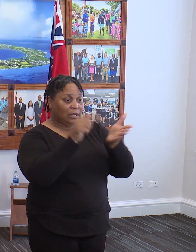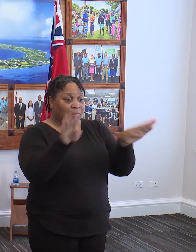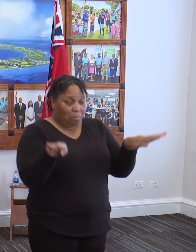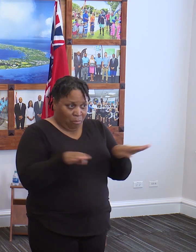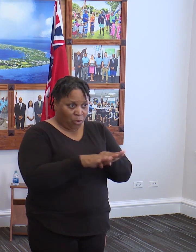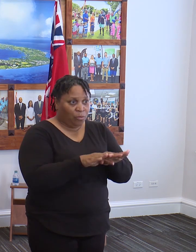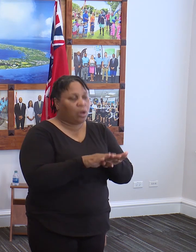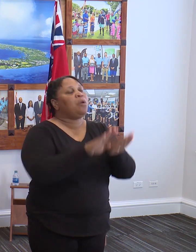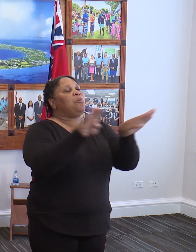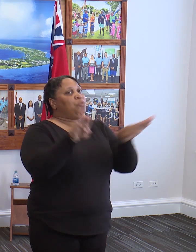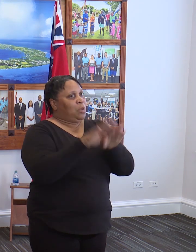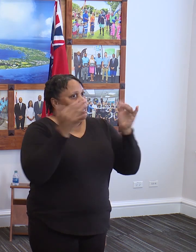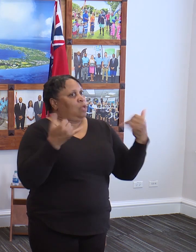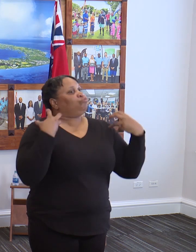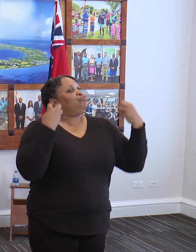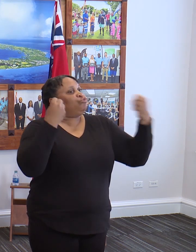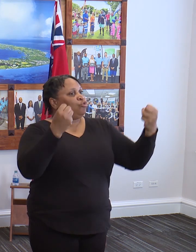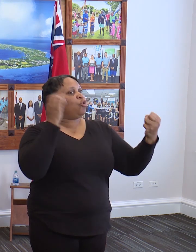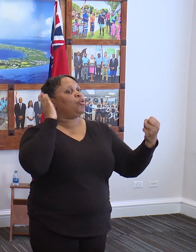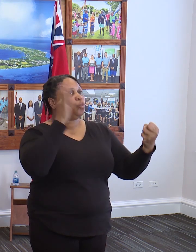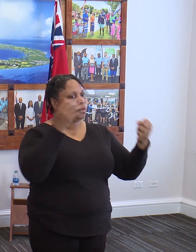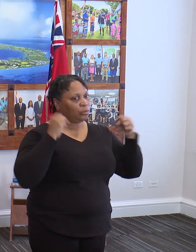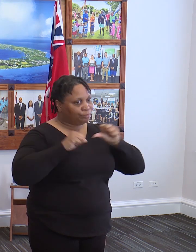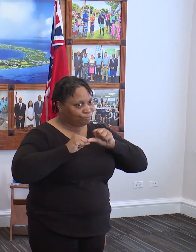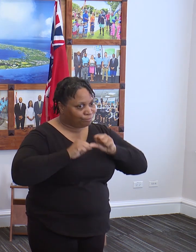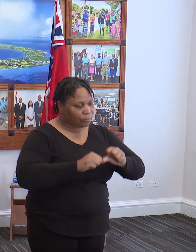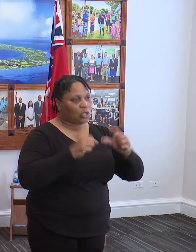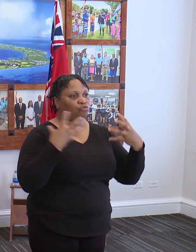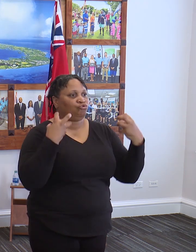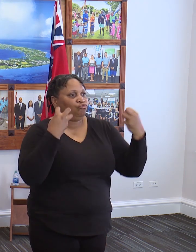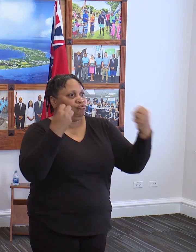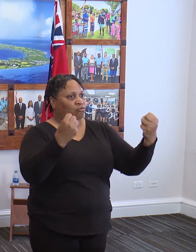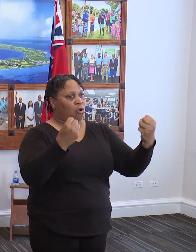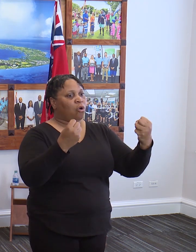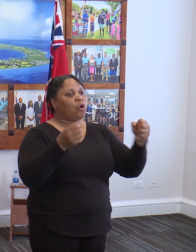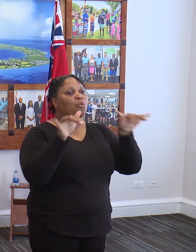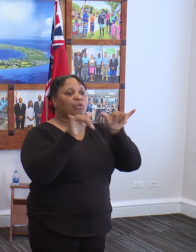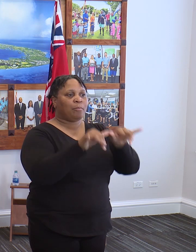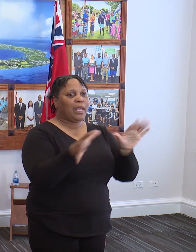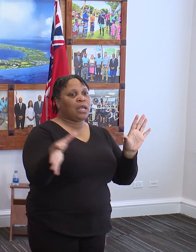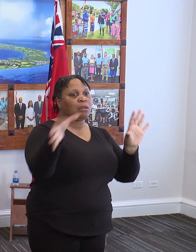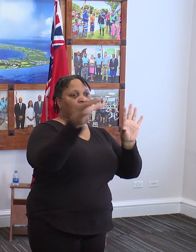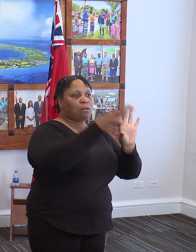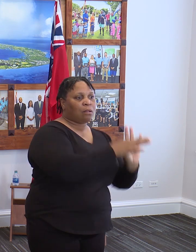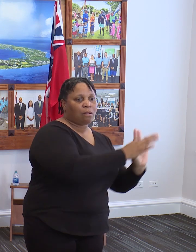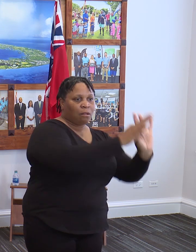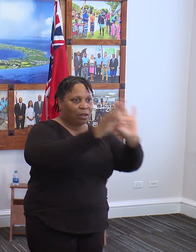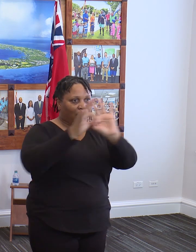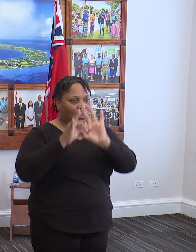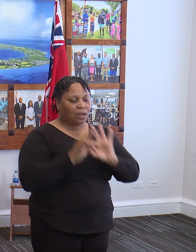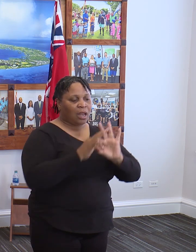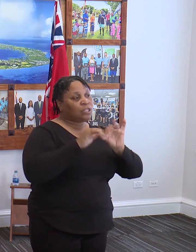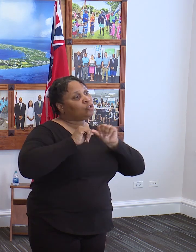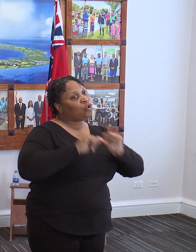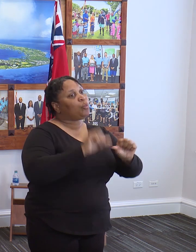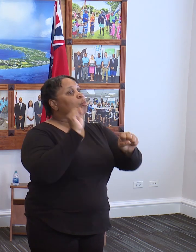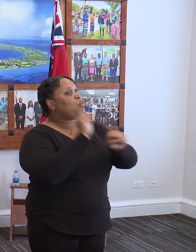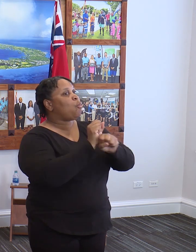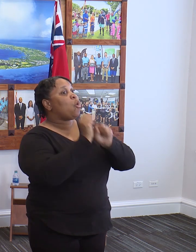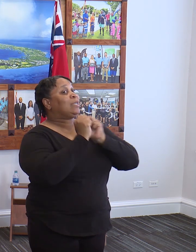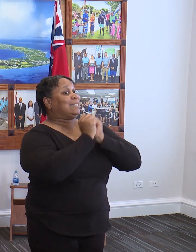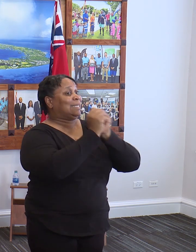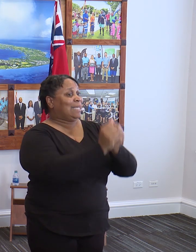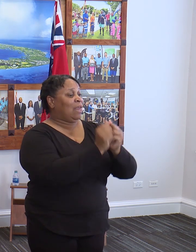Bermuda is strong. We will continue to be strong because we will remain united and as long as we all work together